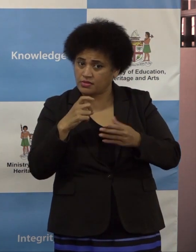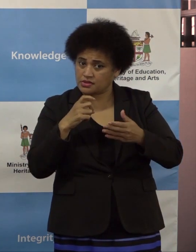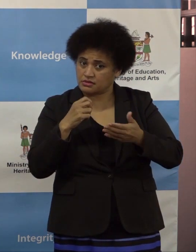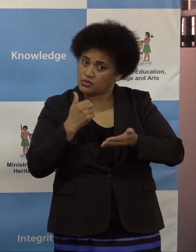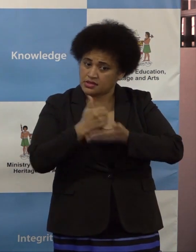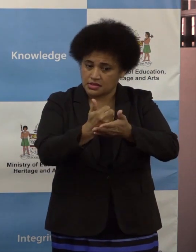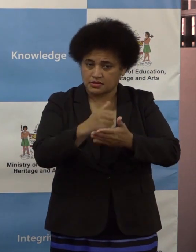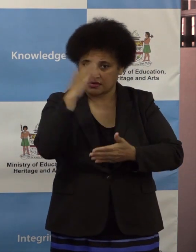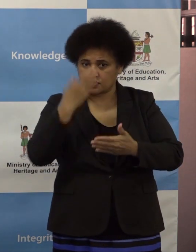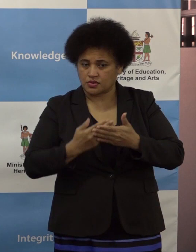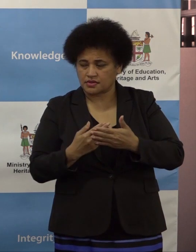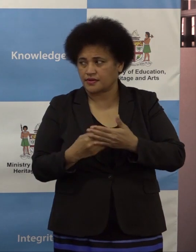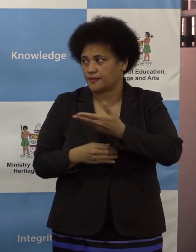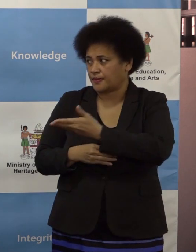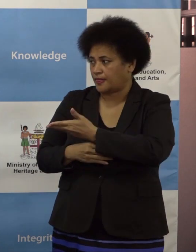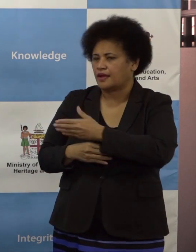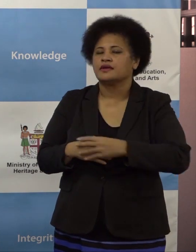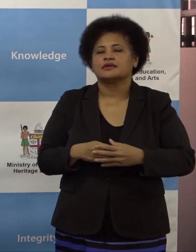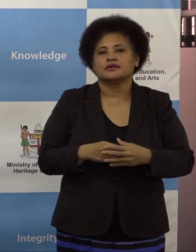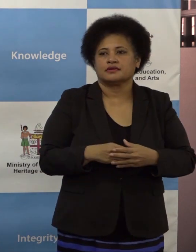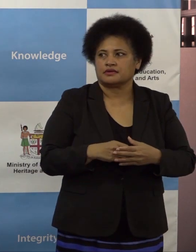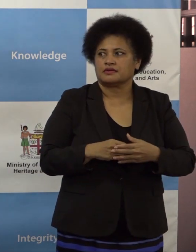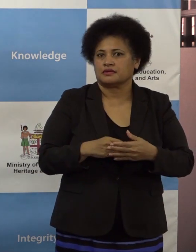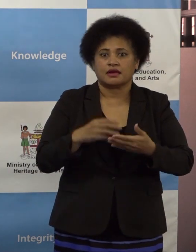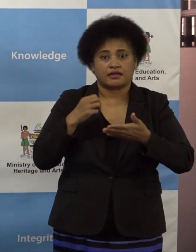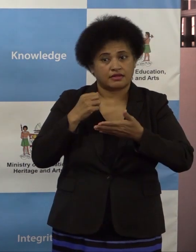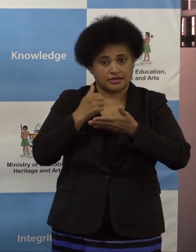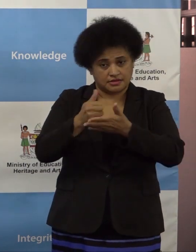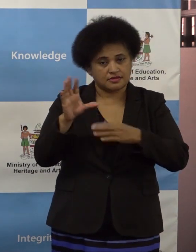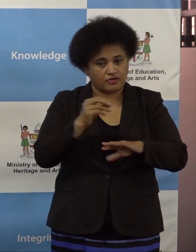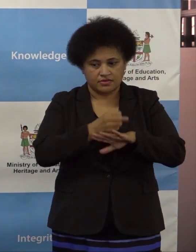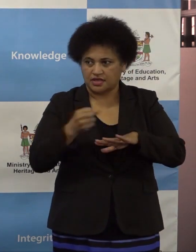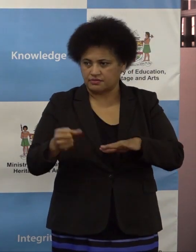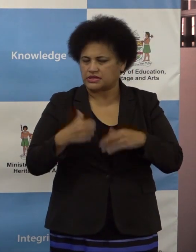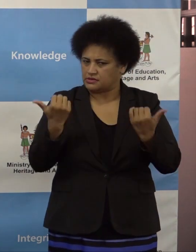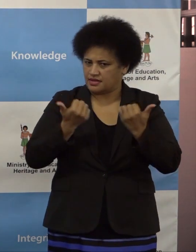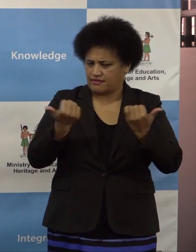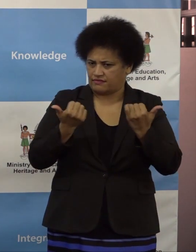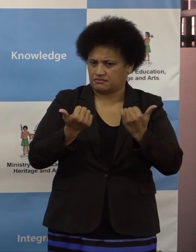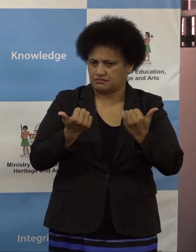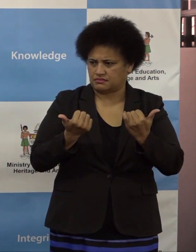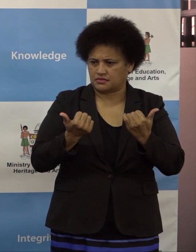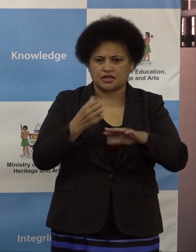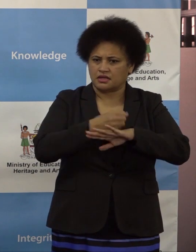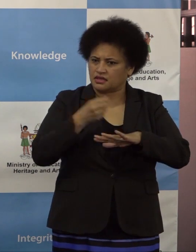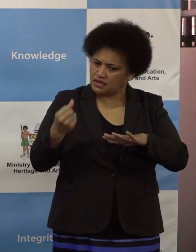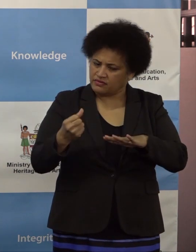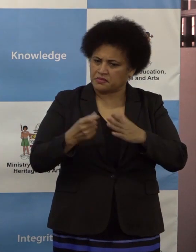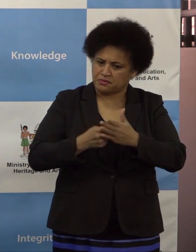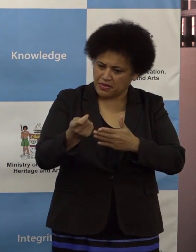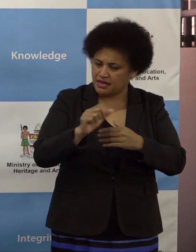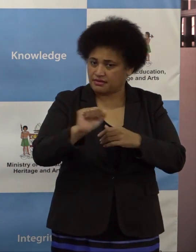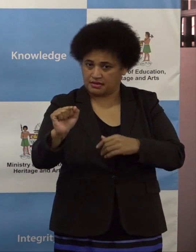I think the assistance provided by the government is quite sufficient. Government has been paying for the